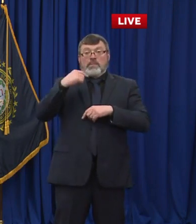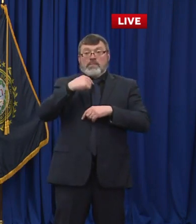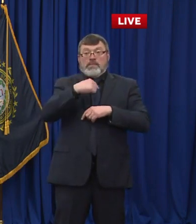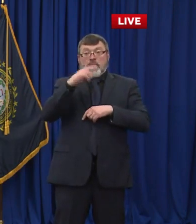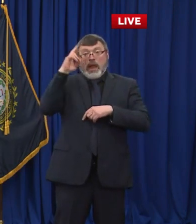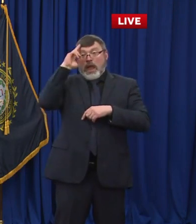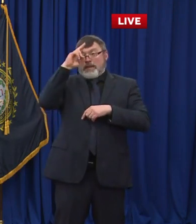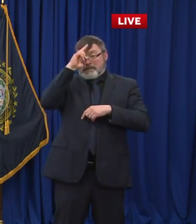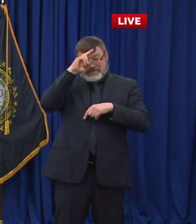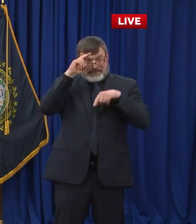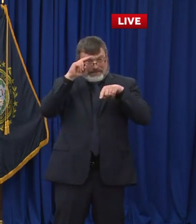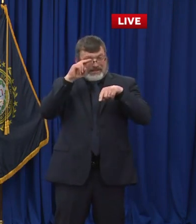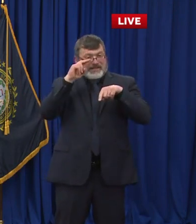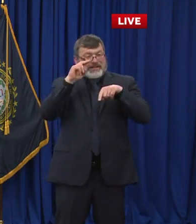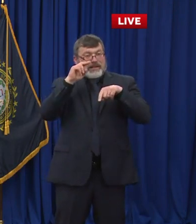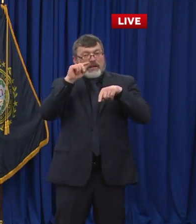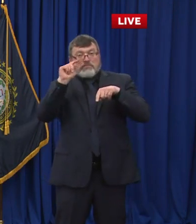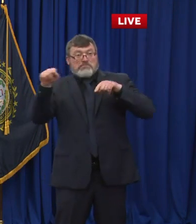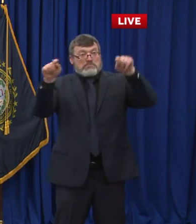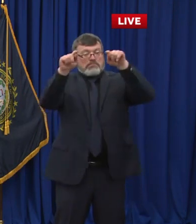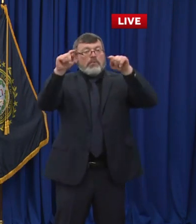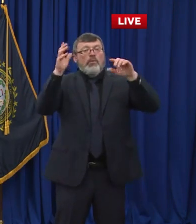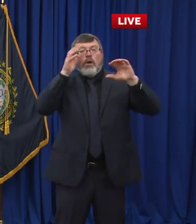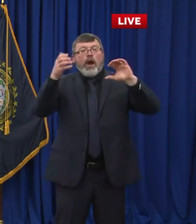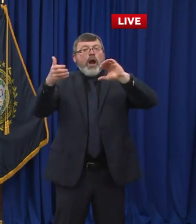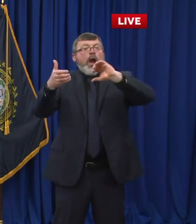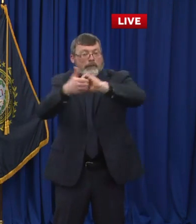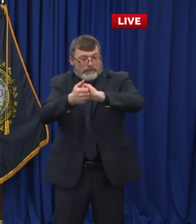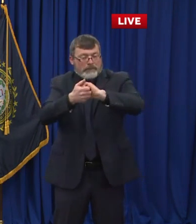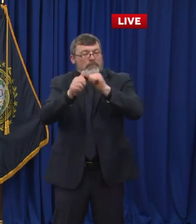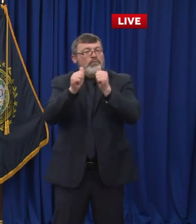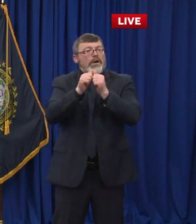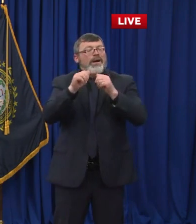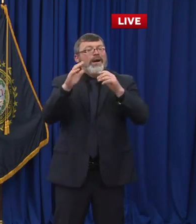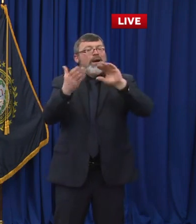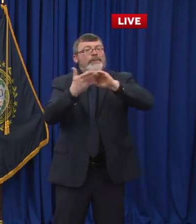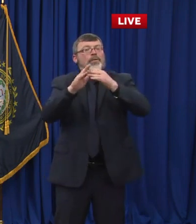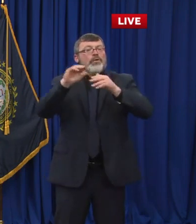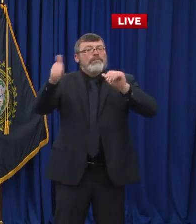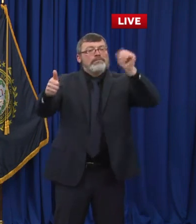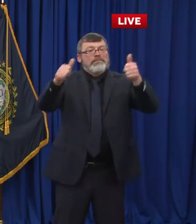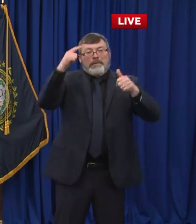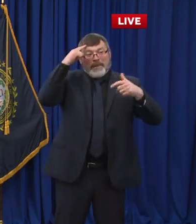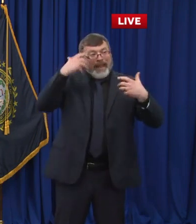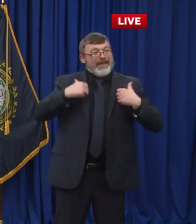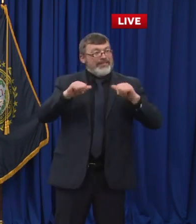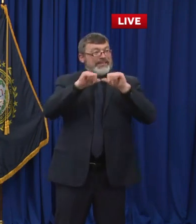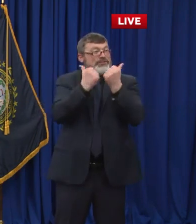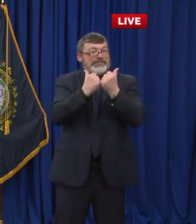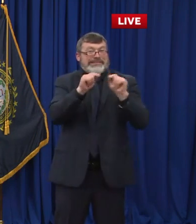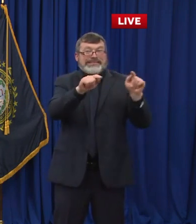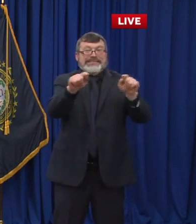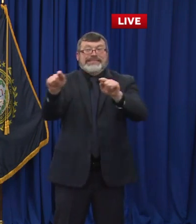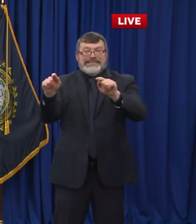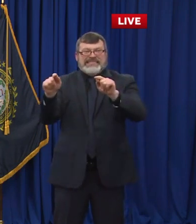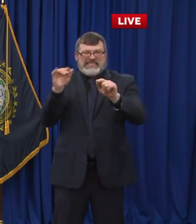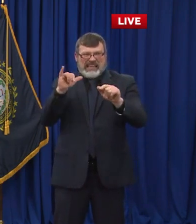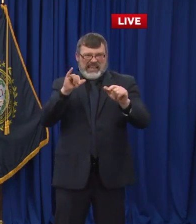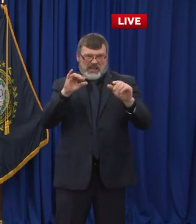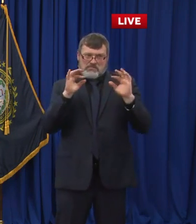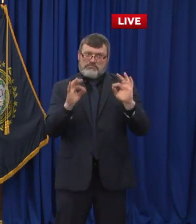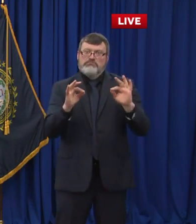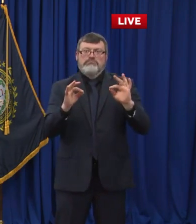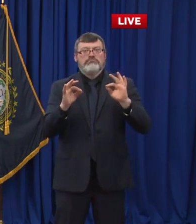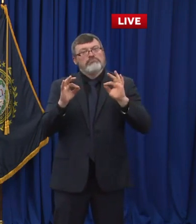months. And we're in the phase right now where we're about to start awarding some of those contracts. So we will execute our